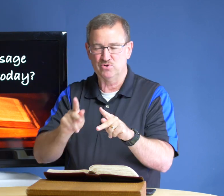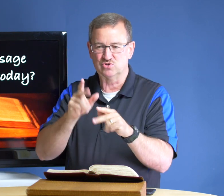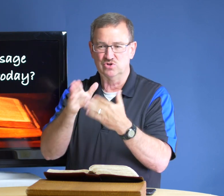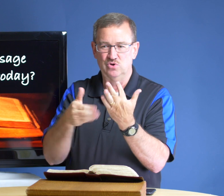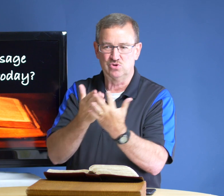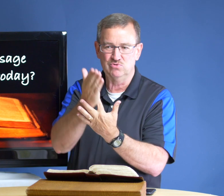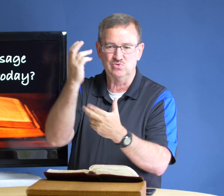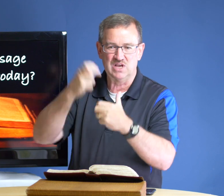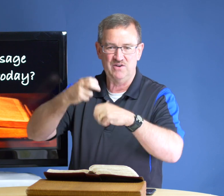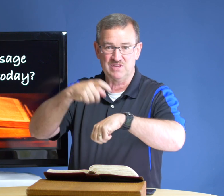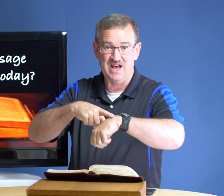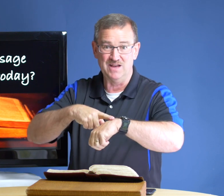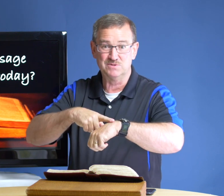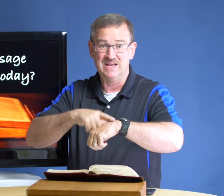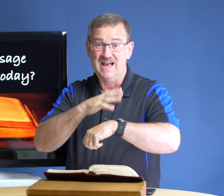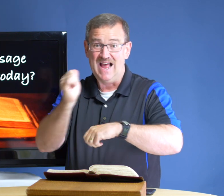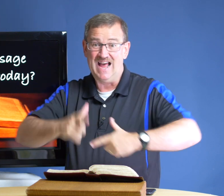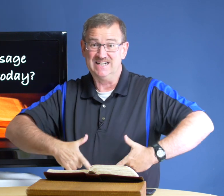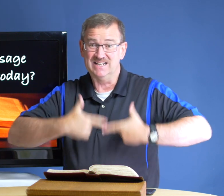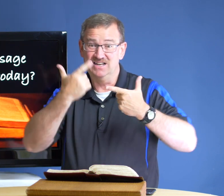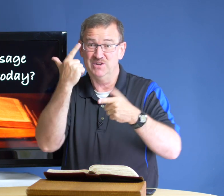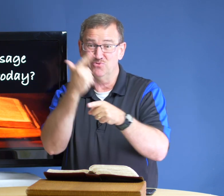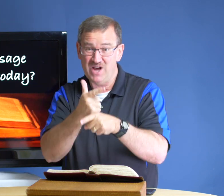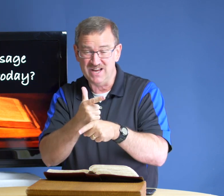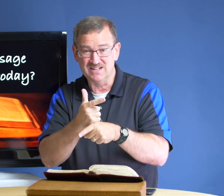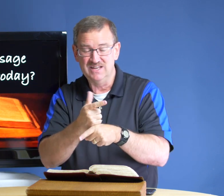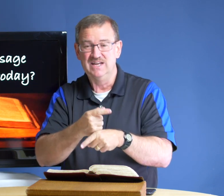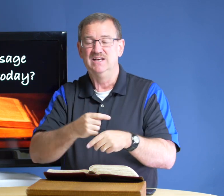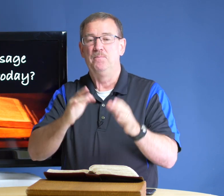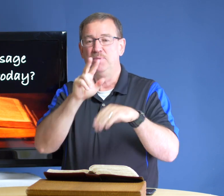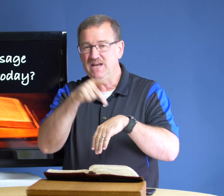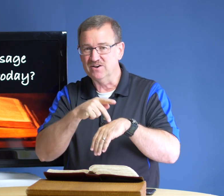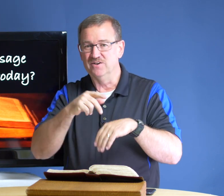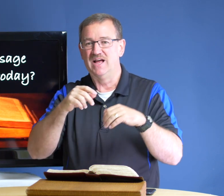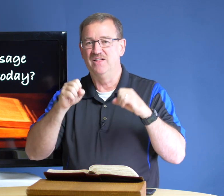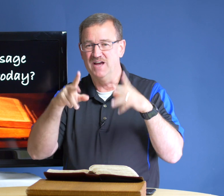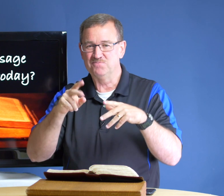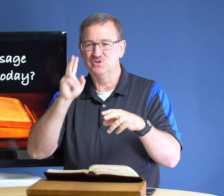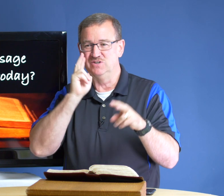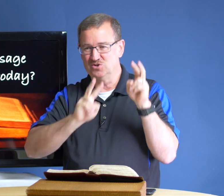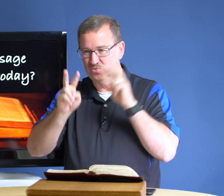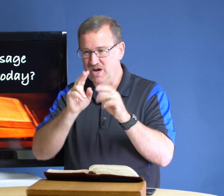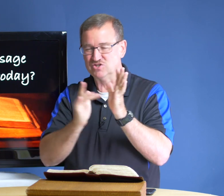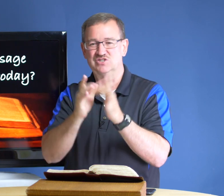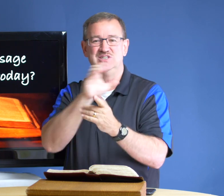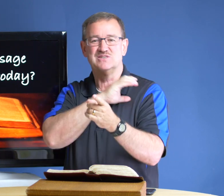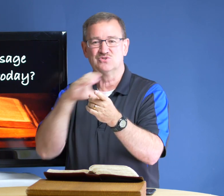person go through tough times and living right peter had the opportunity to watch jesus